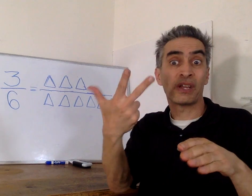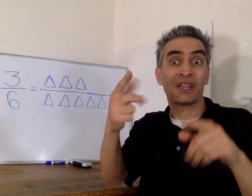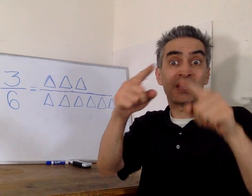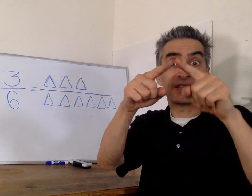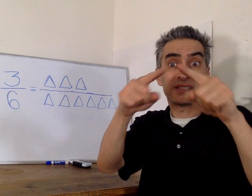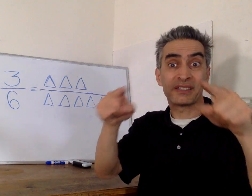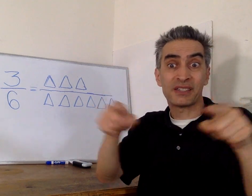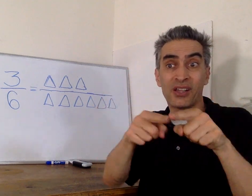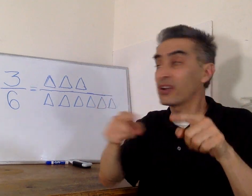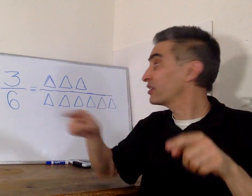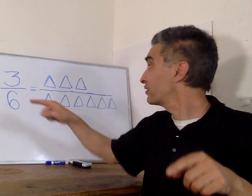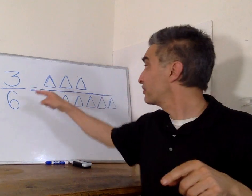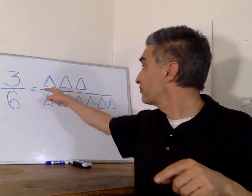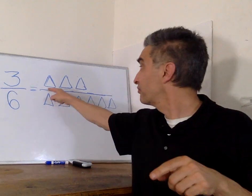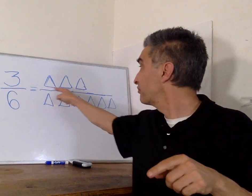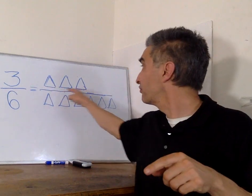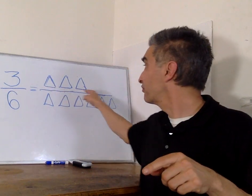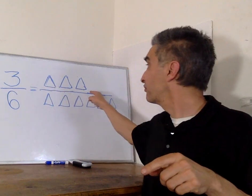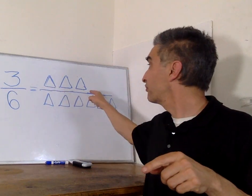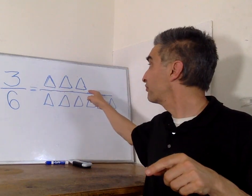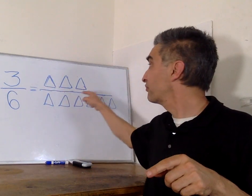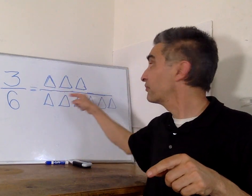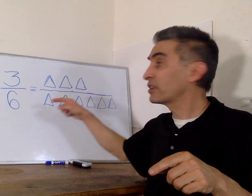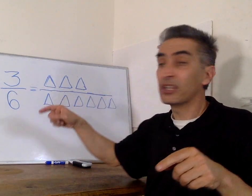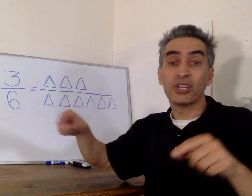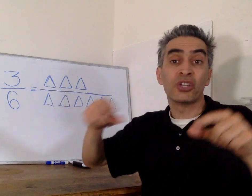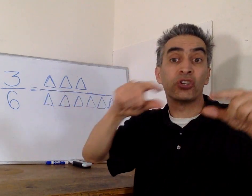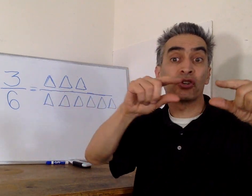we're going to to split three into different groups.